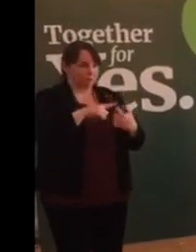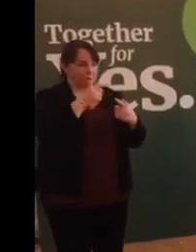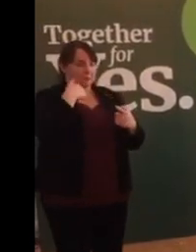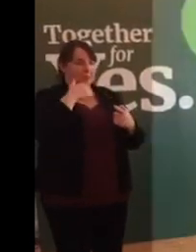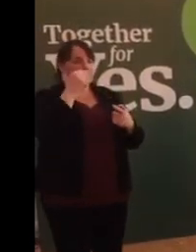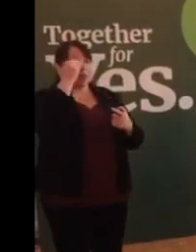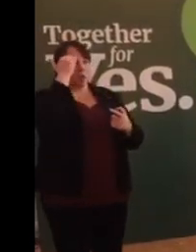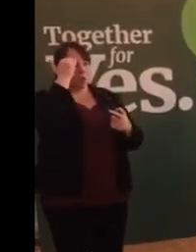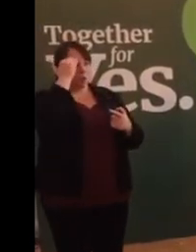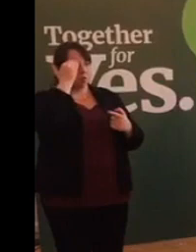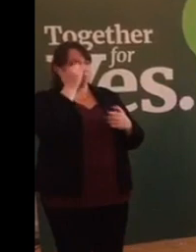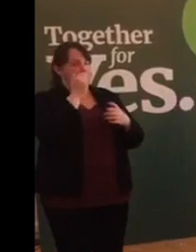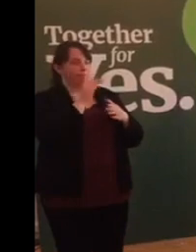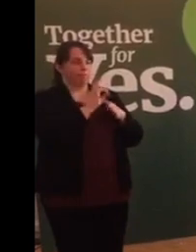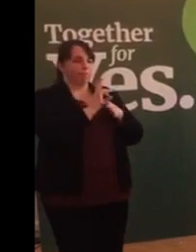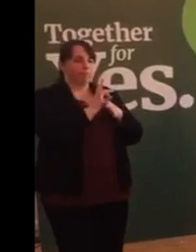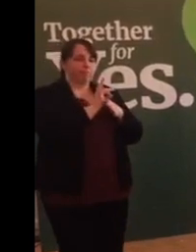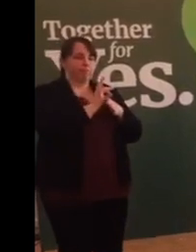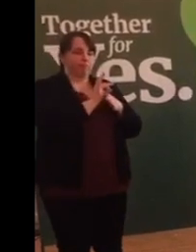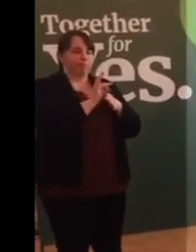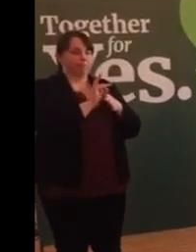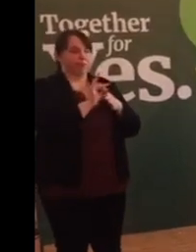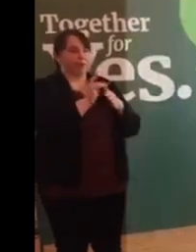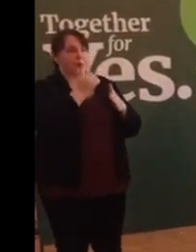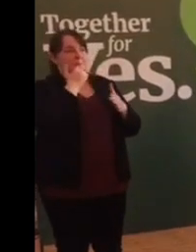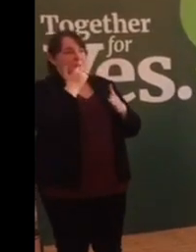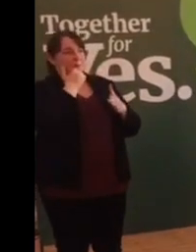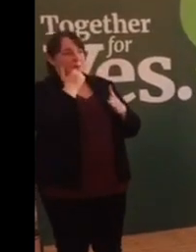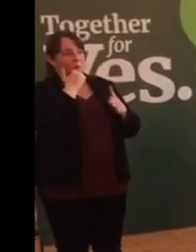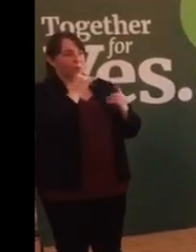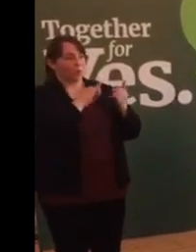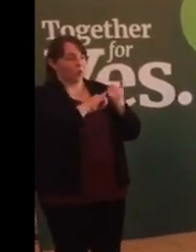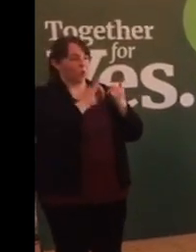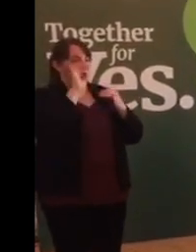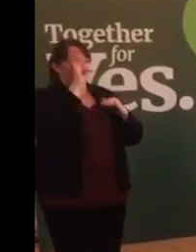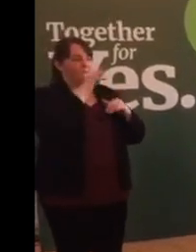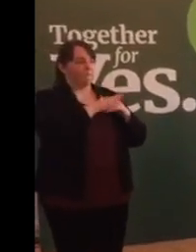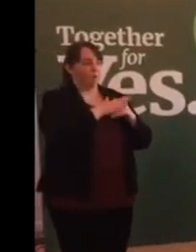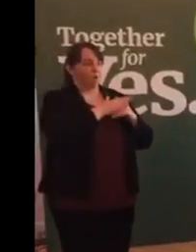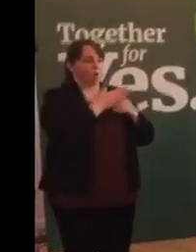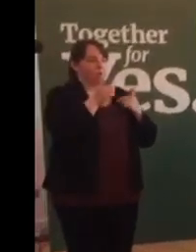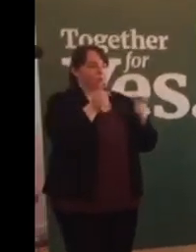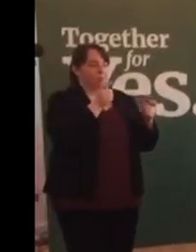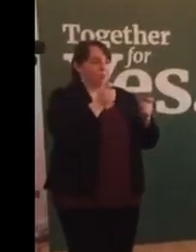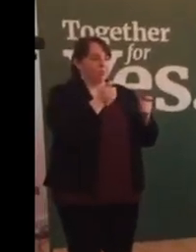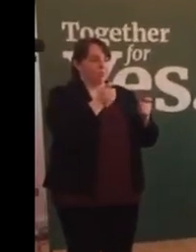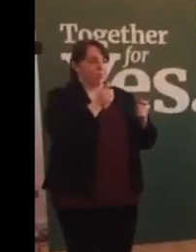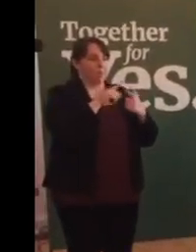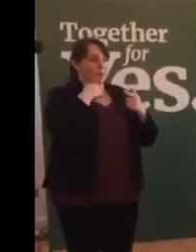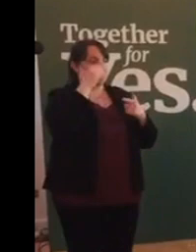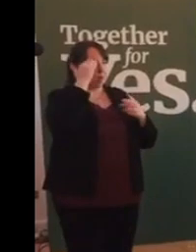the level of the seeking of relief through the bill.